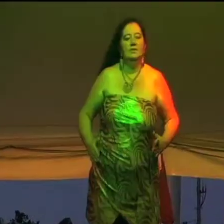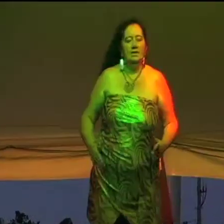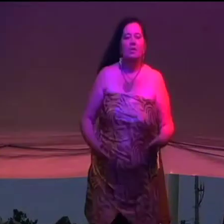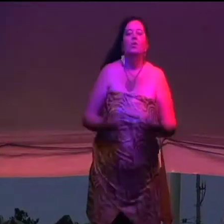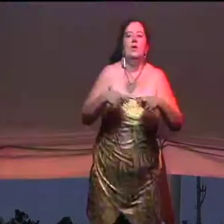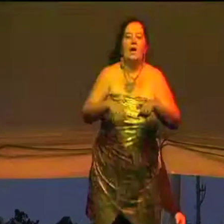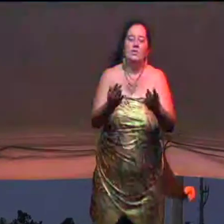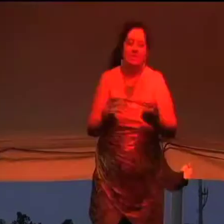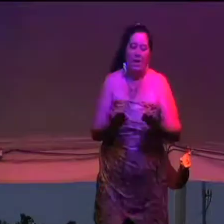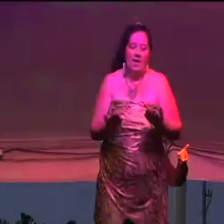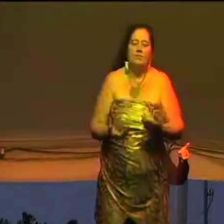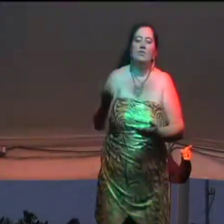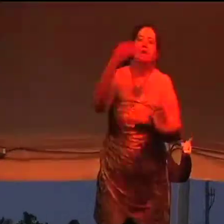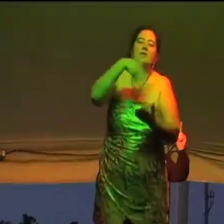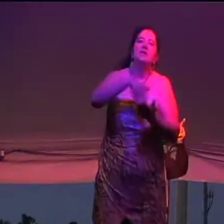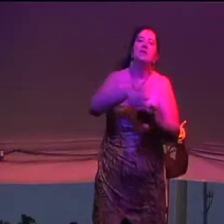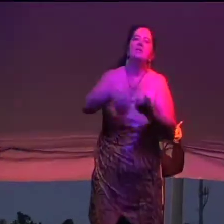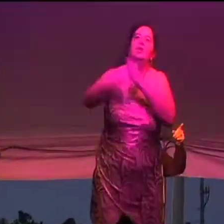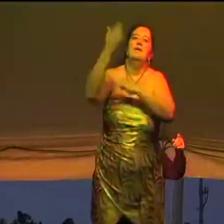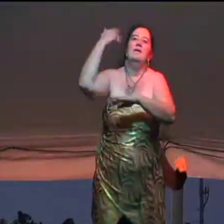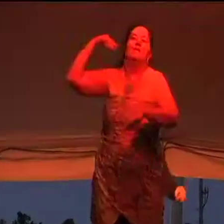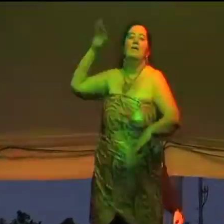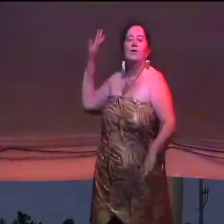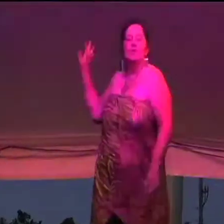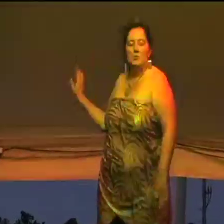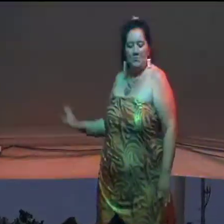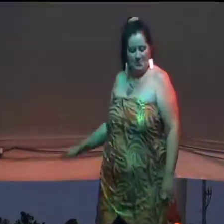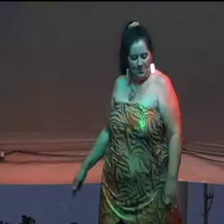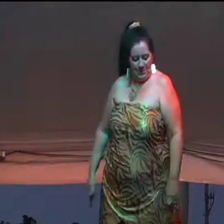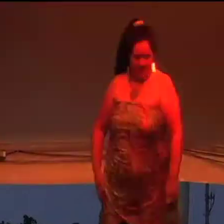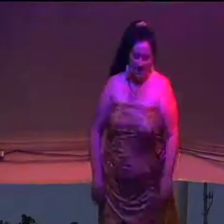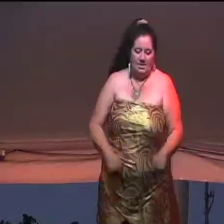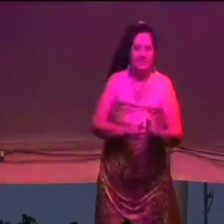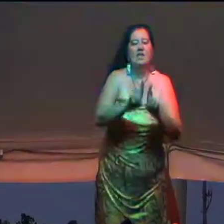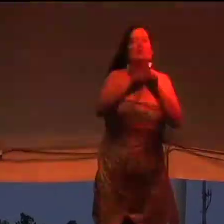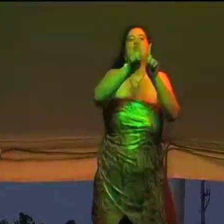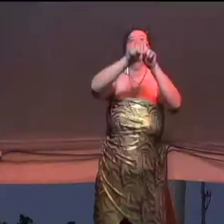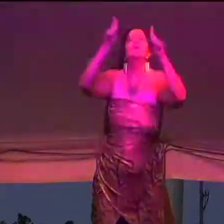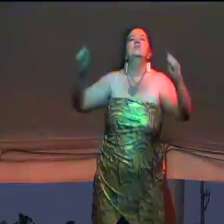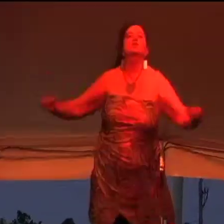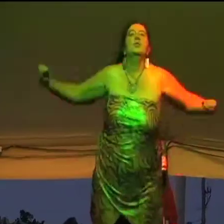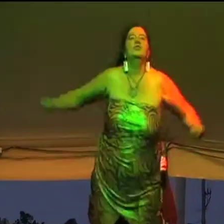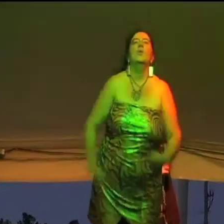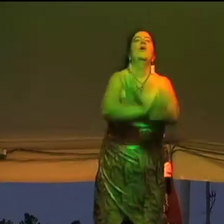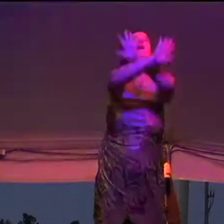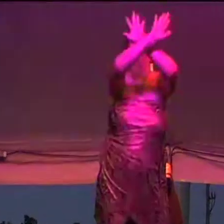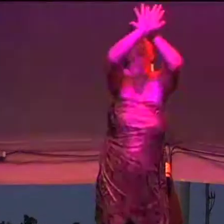When I come back this time I cheer I A single star that shines so brightly